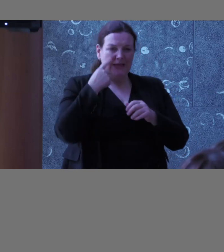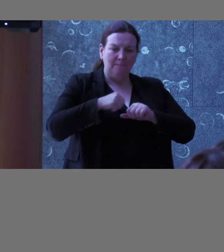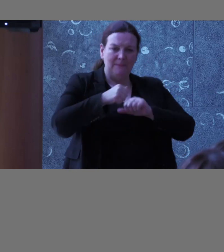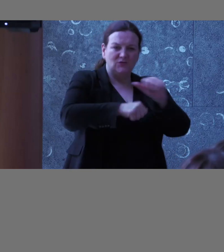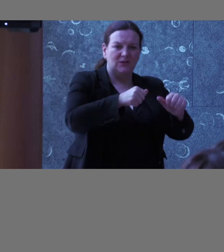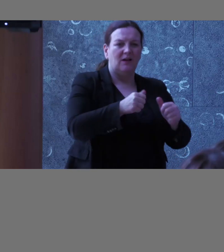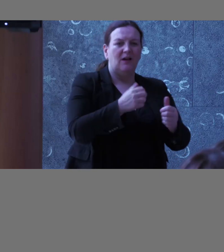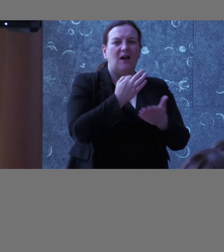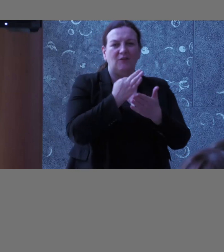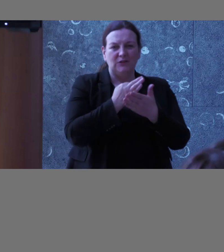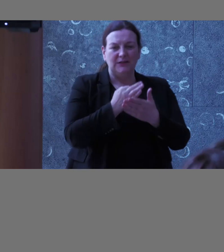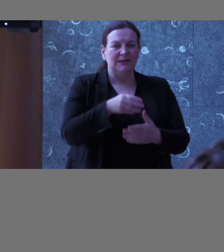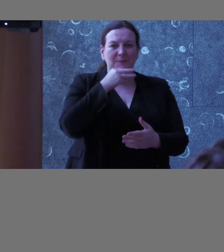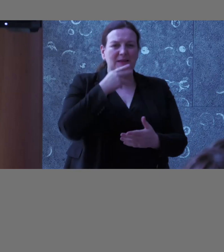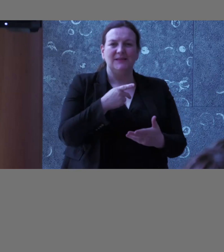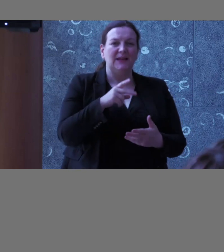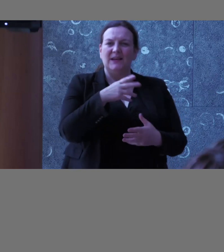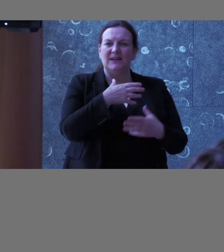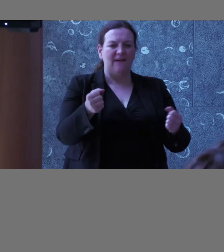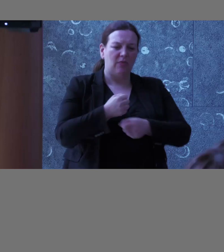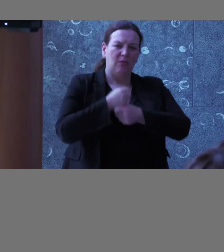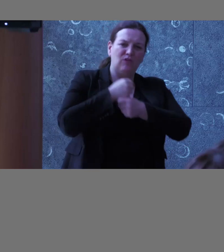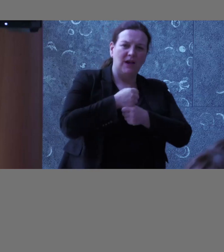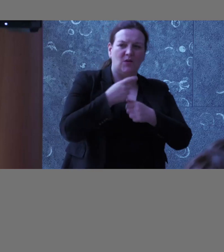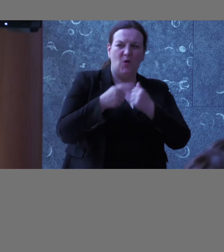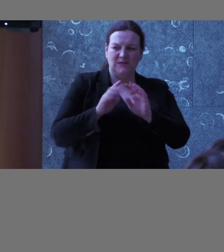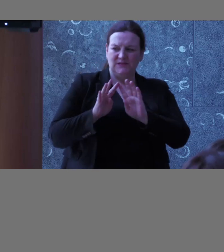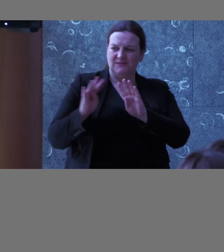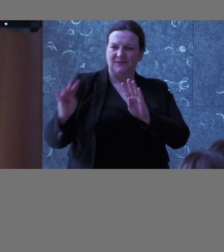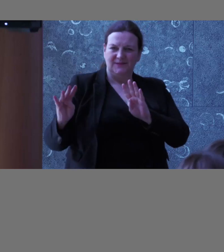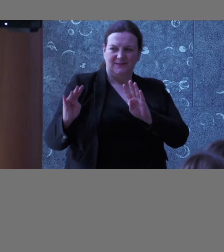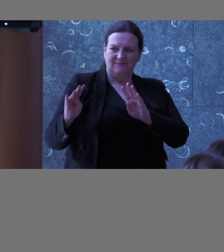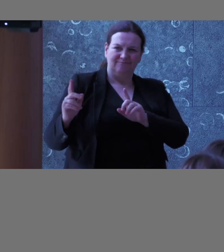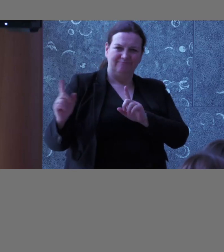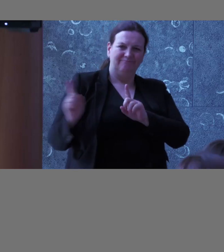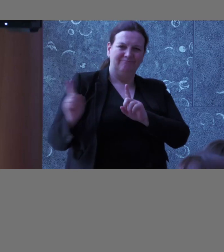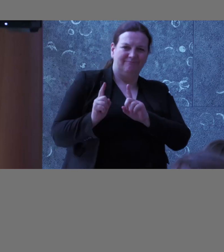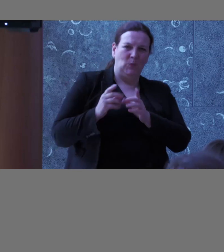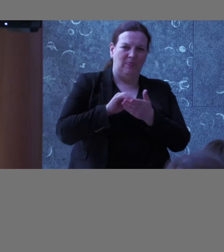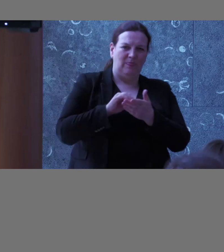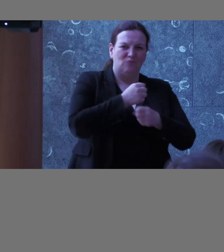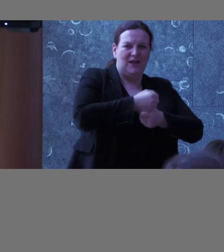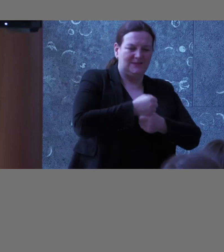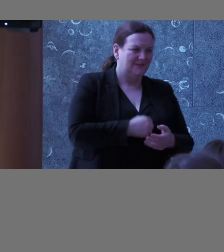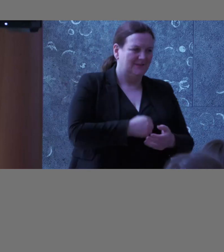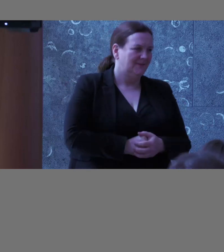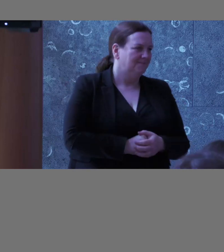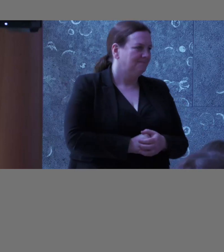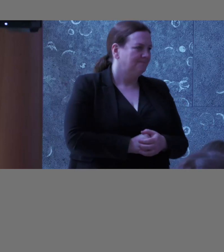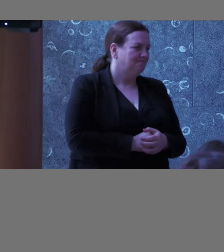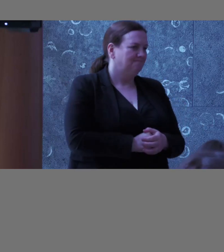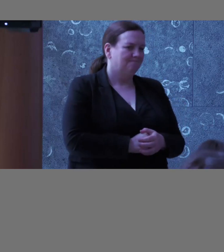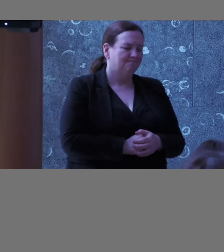always the bridesmaid. Anyhow, fortunately, I'm joined here by people who